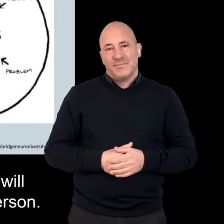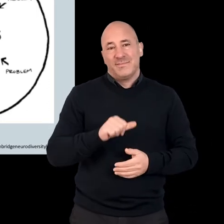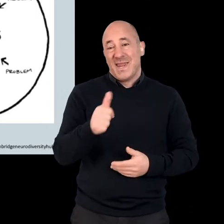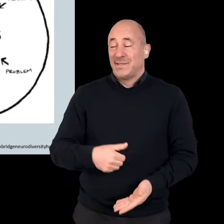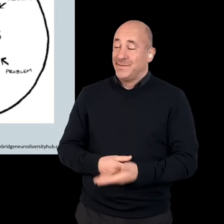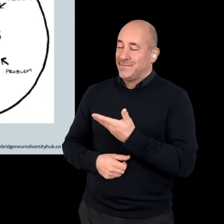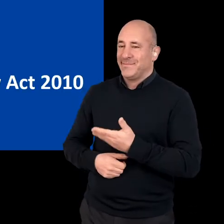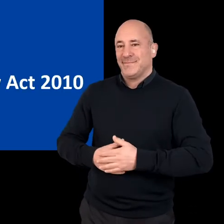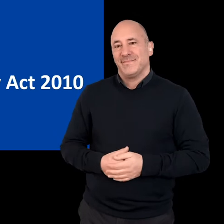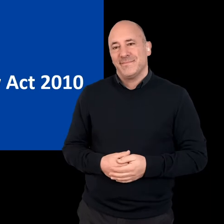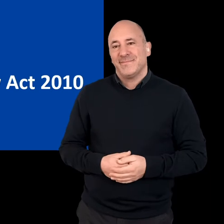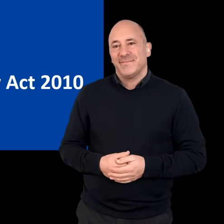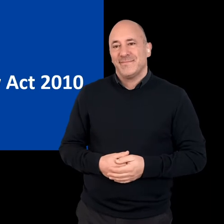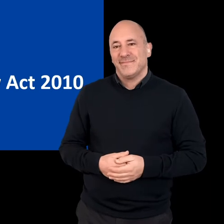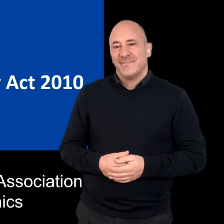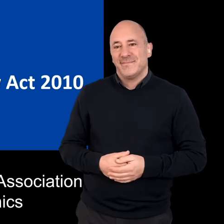Next slide please.